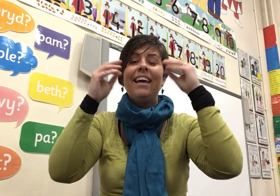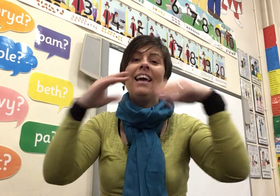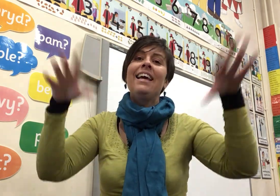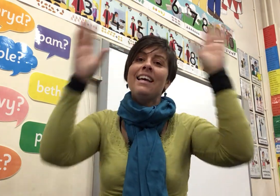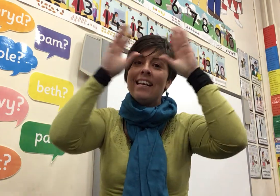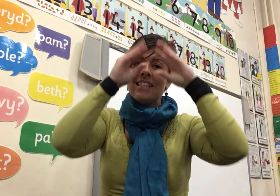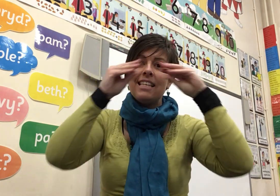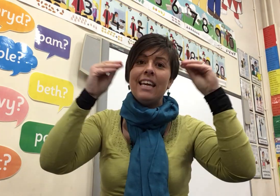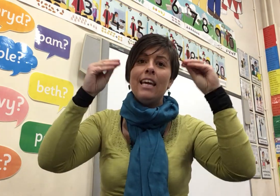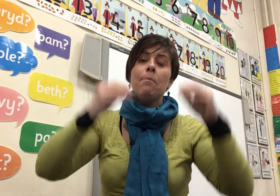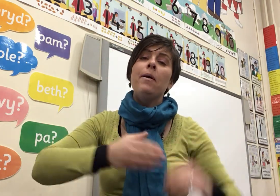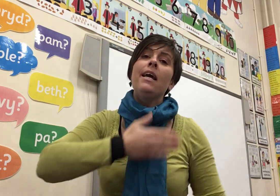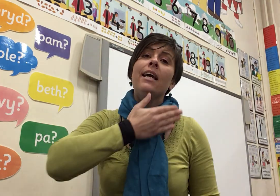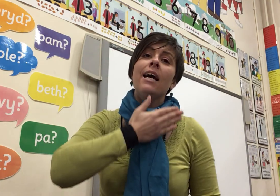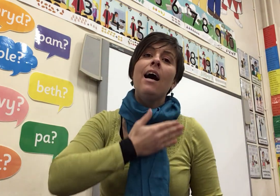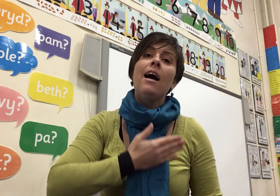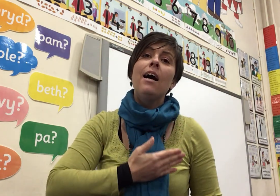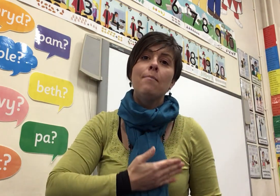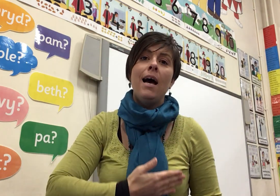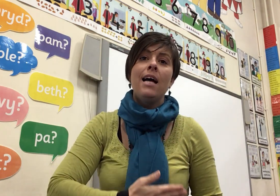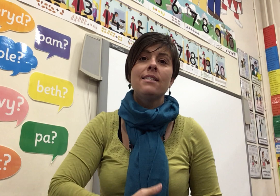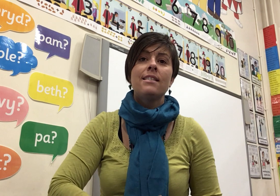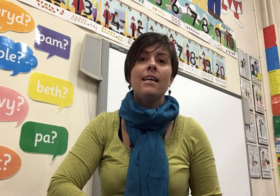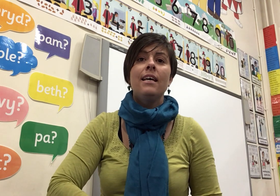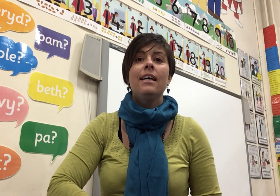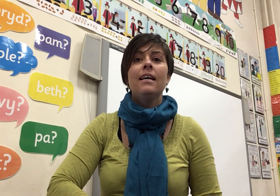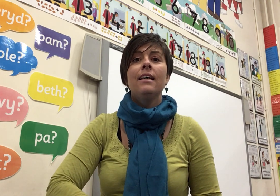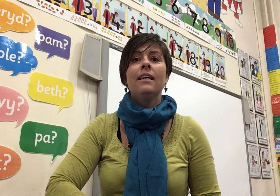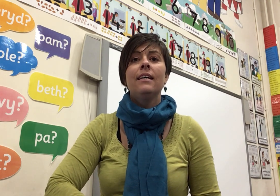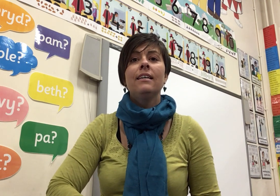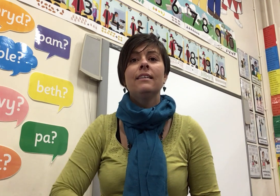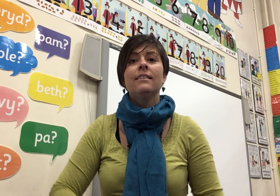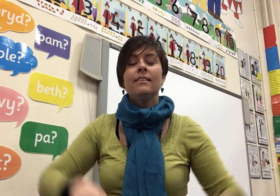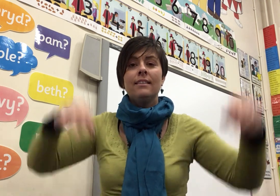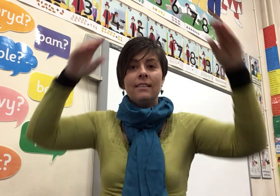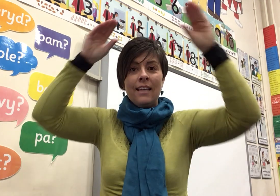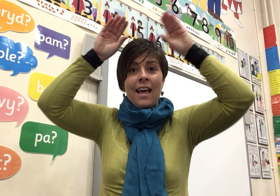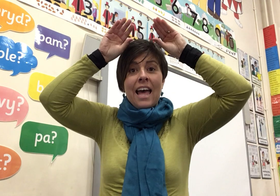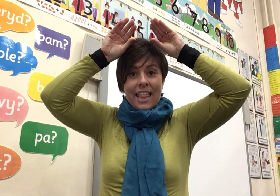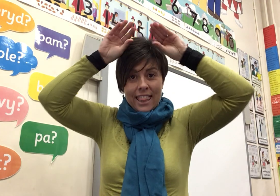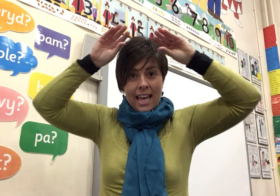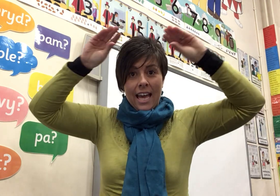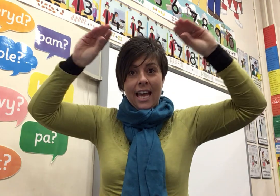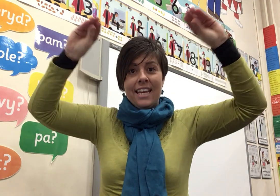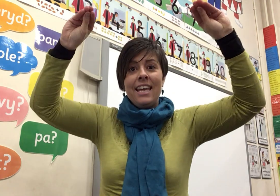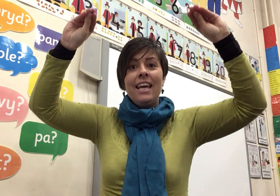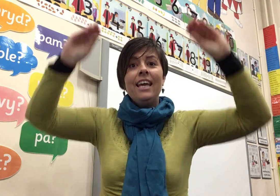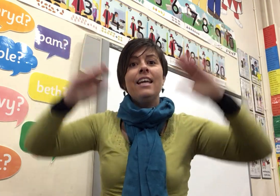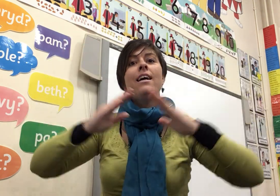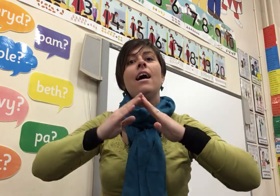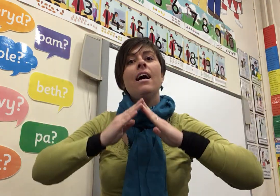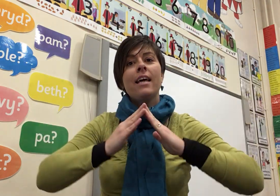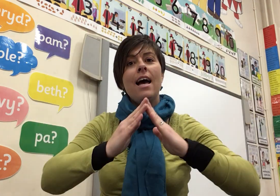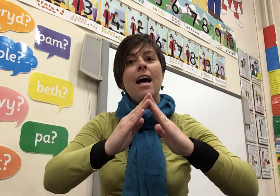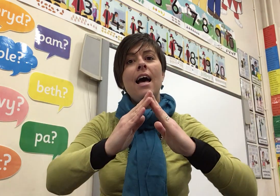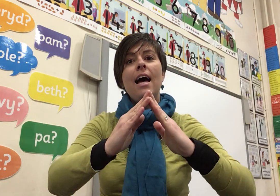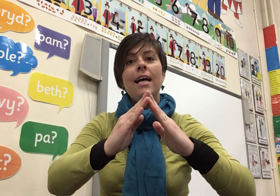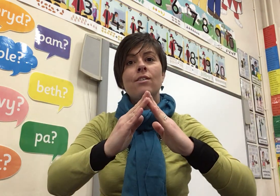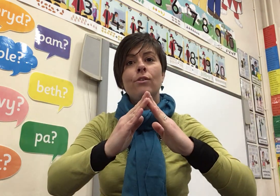Sleeping calm and still Then in a cattle